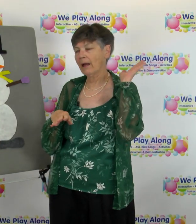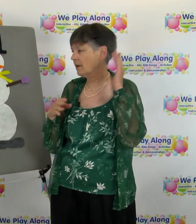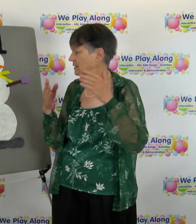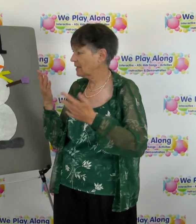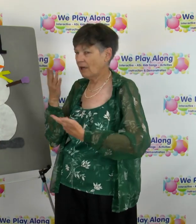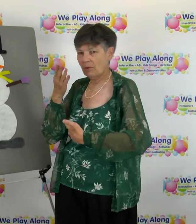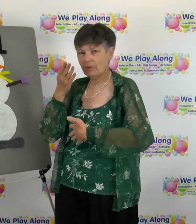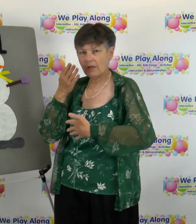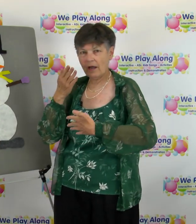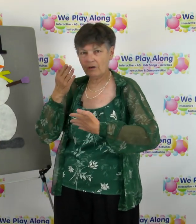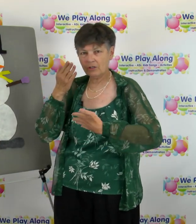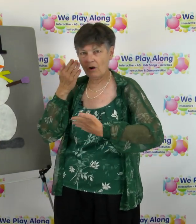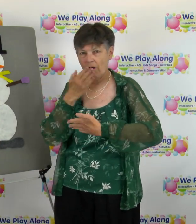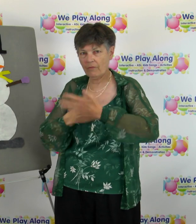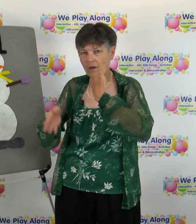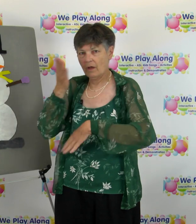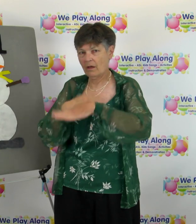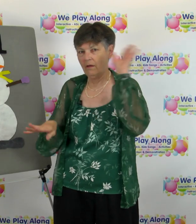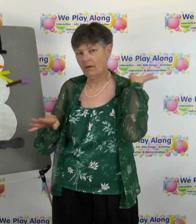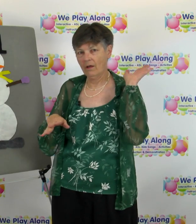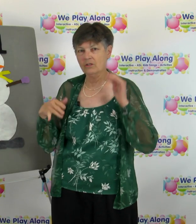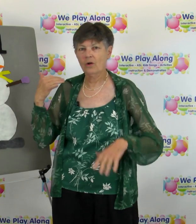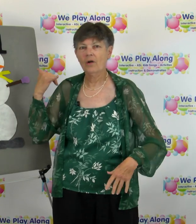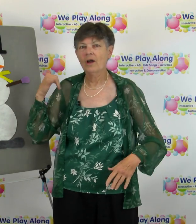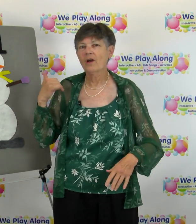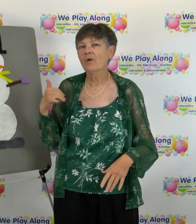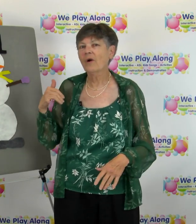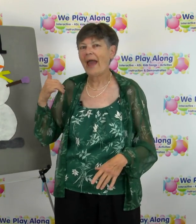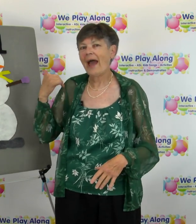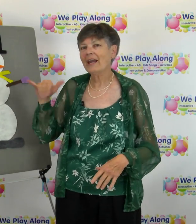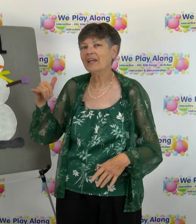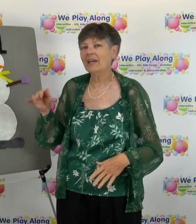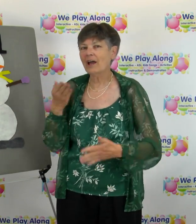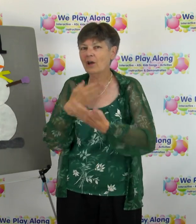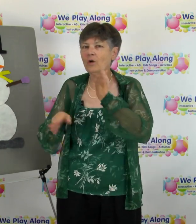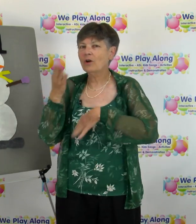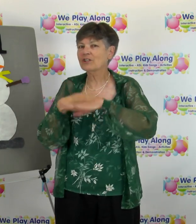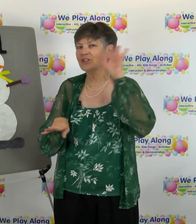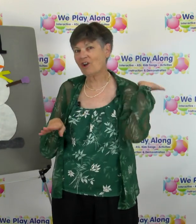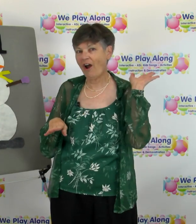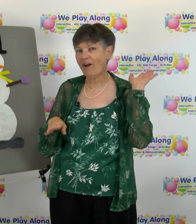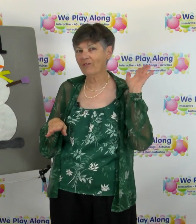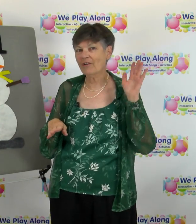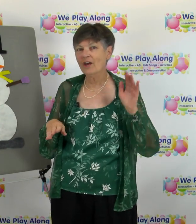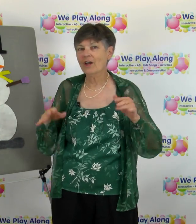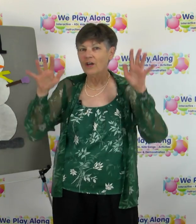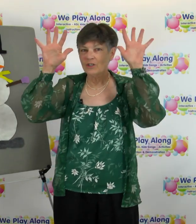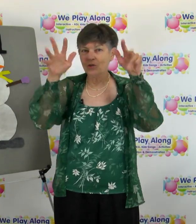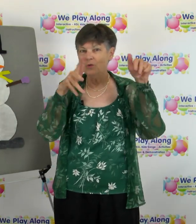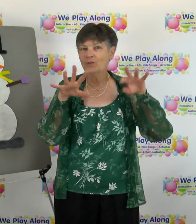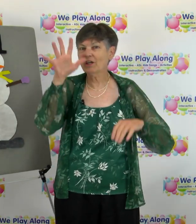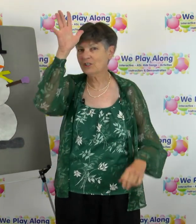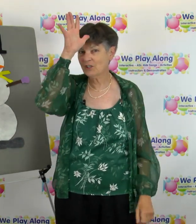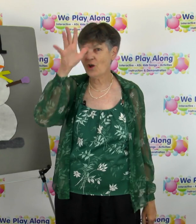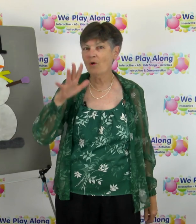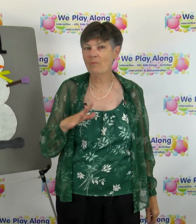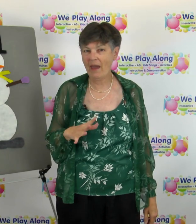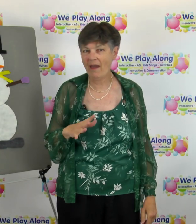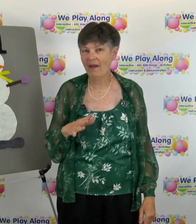because that's how we would tie our scarf so we'll add a yellow scarf to the snowman